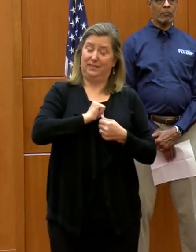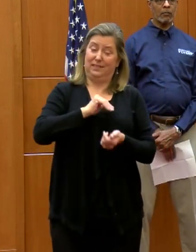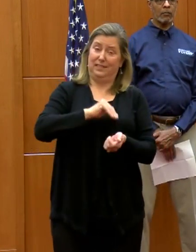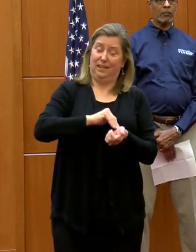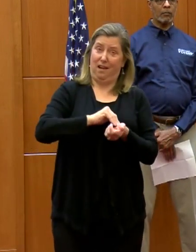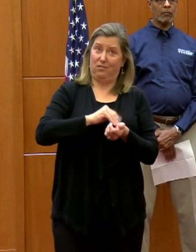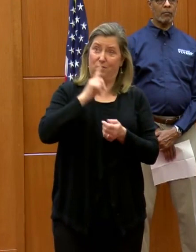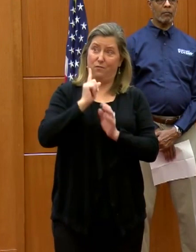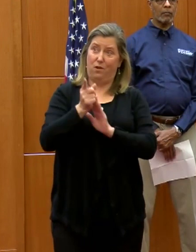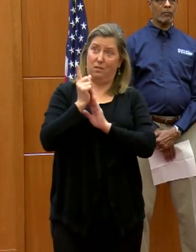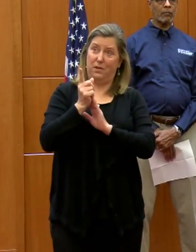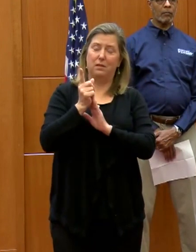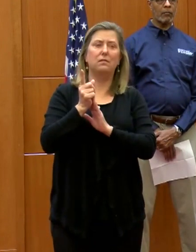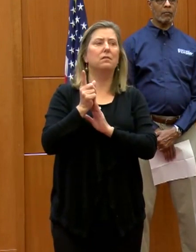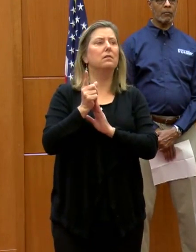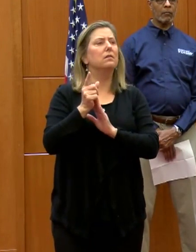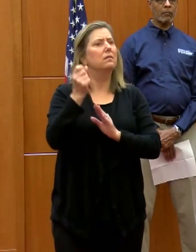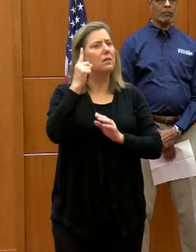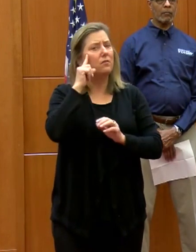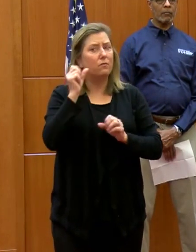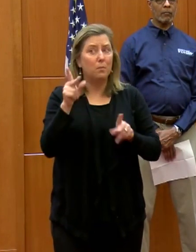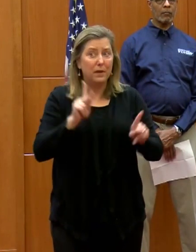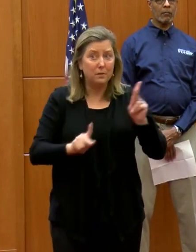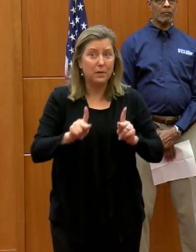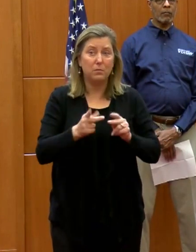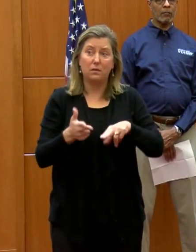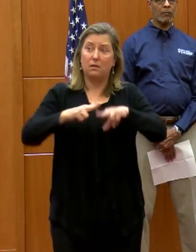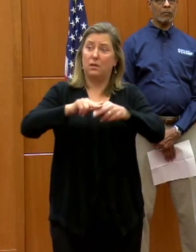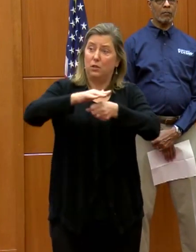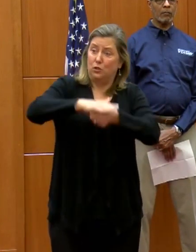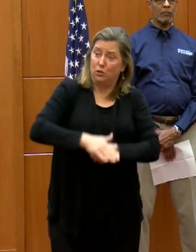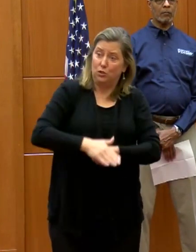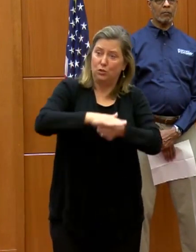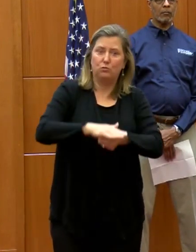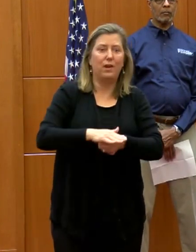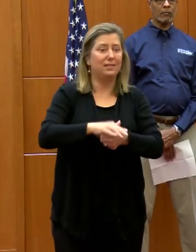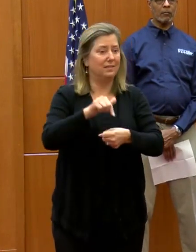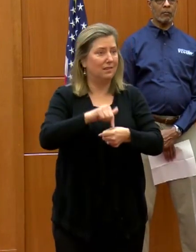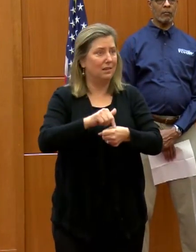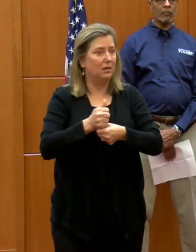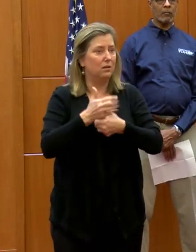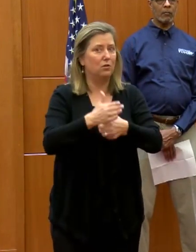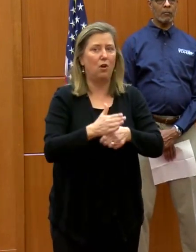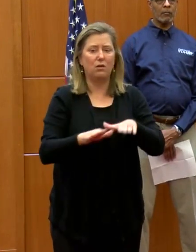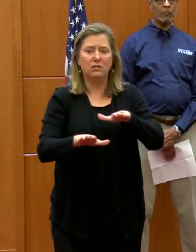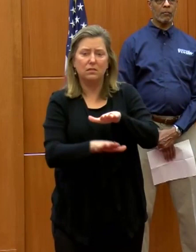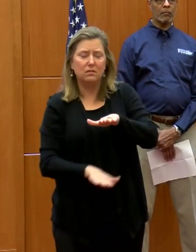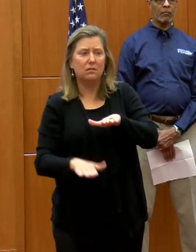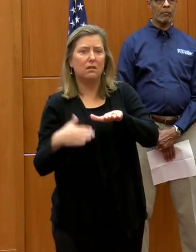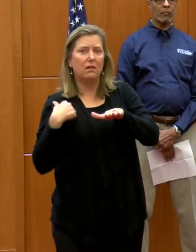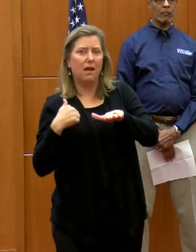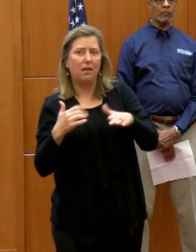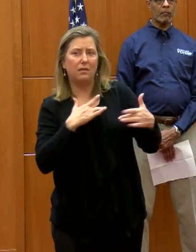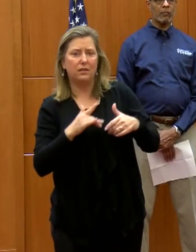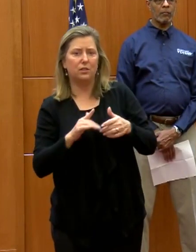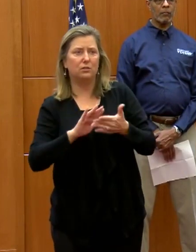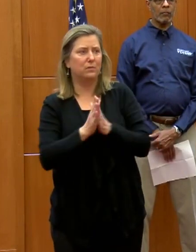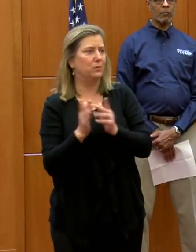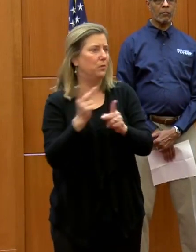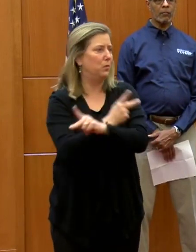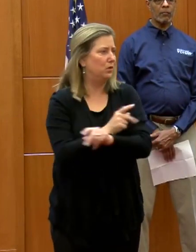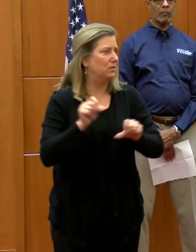For many people, this increased stress can exacerbate underlying health conditions. It can bring